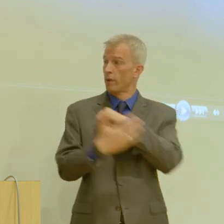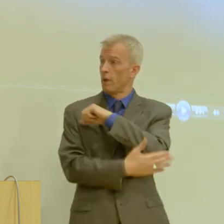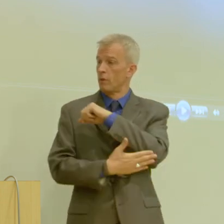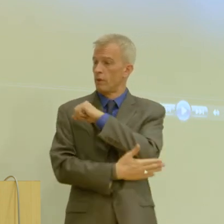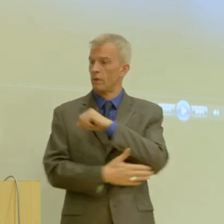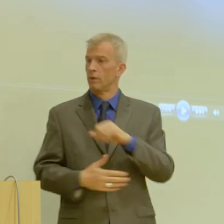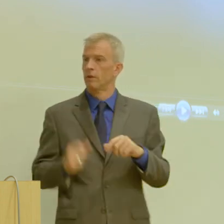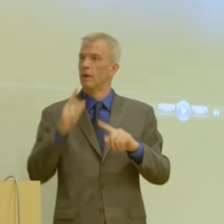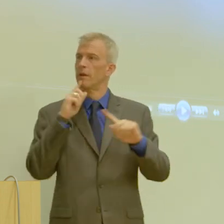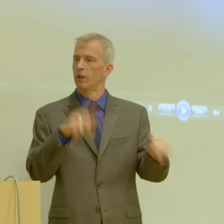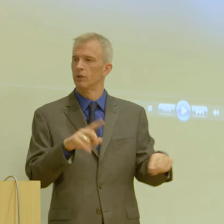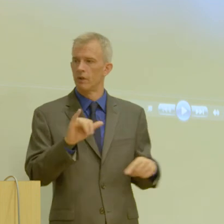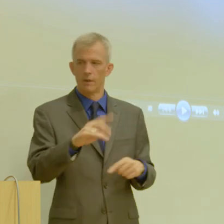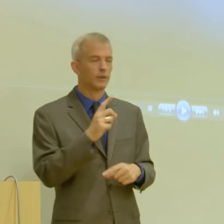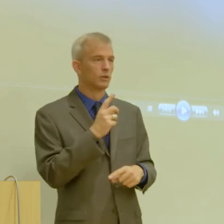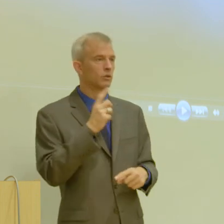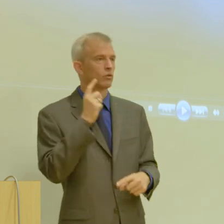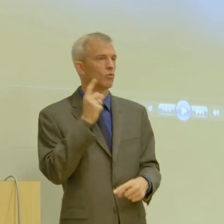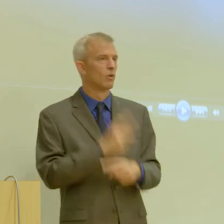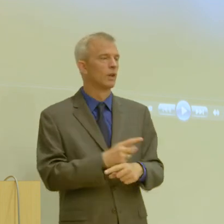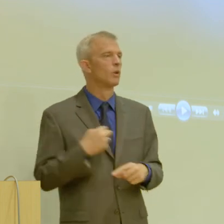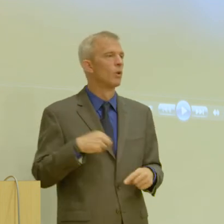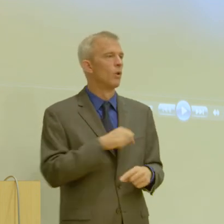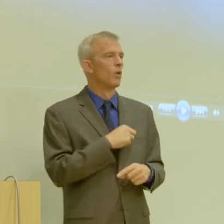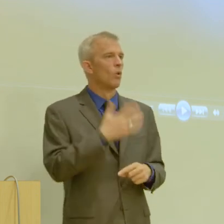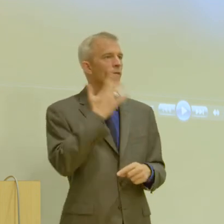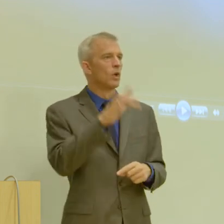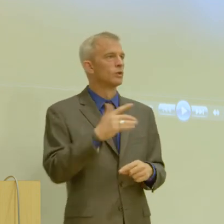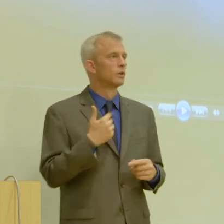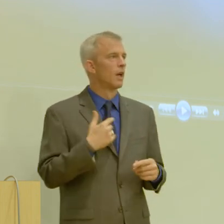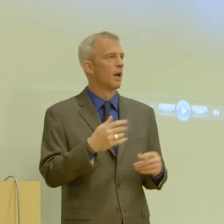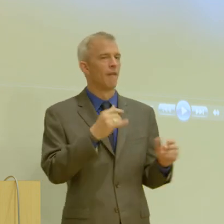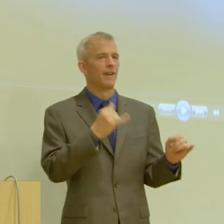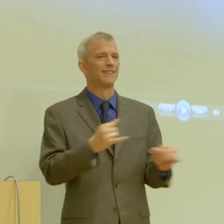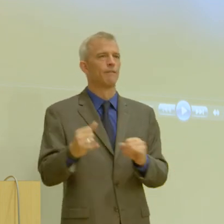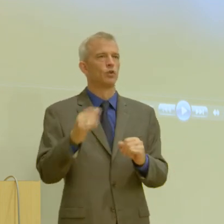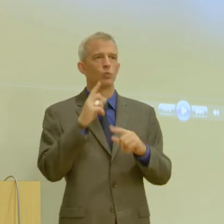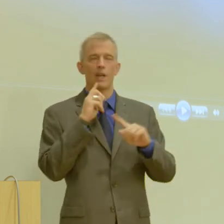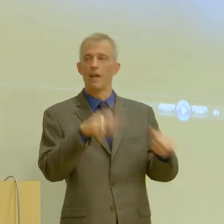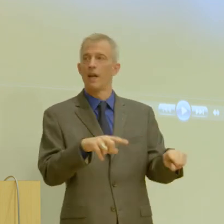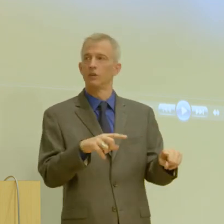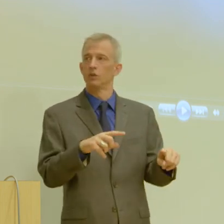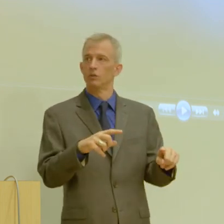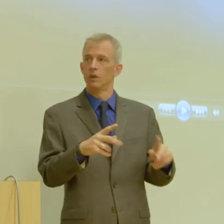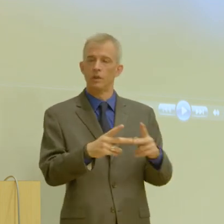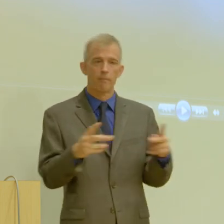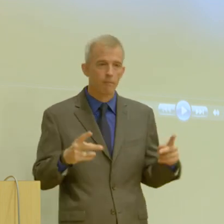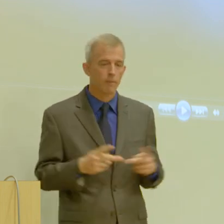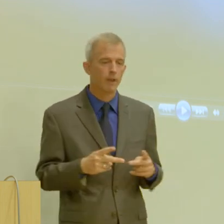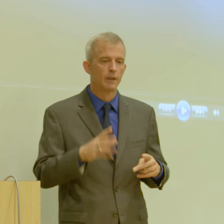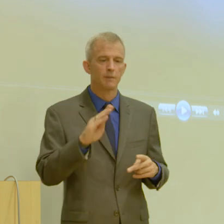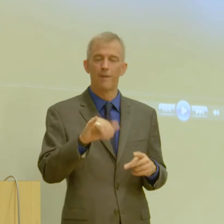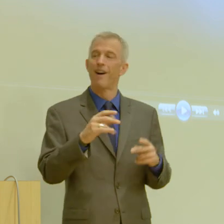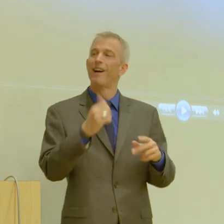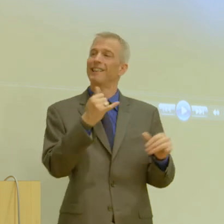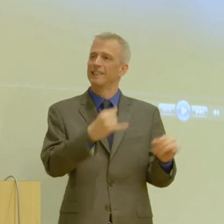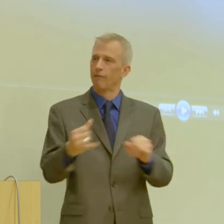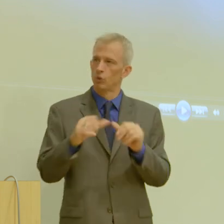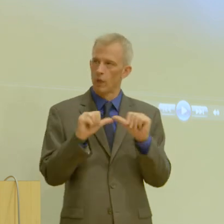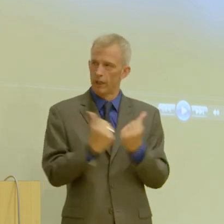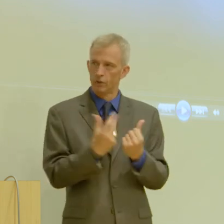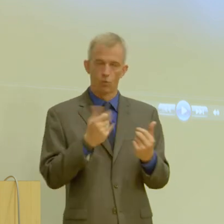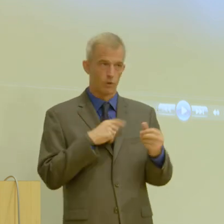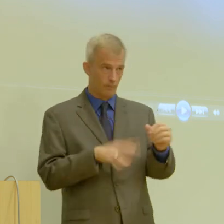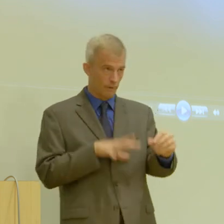That's correct. And we've been fortunate to have individual answering points by individual agencies that wanted to jump on early